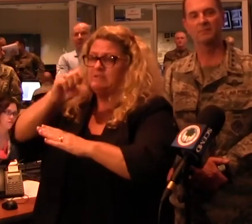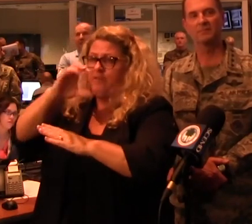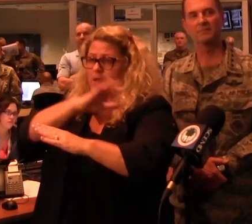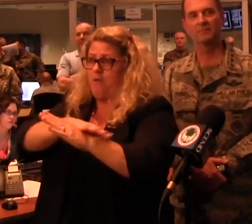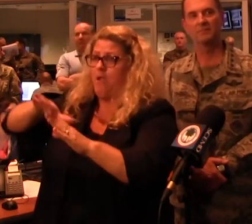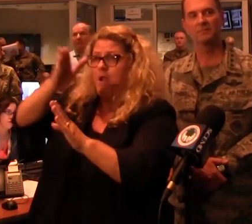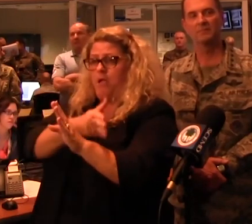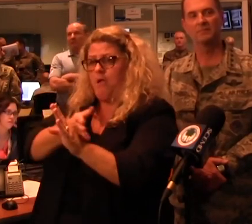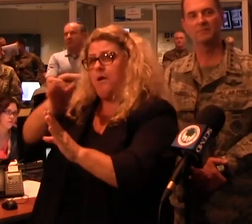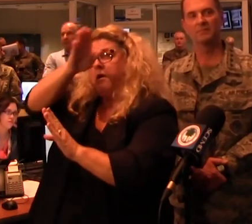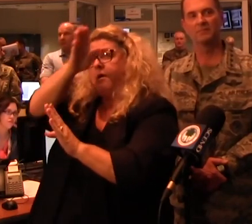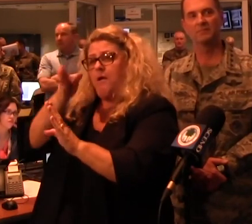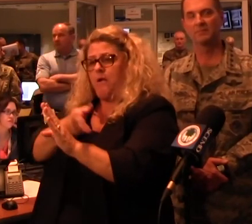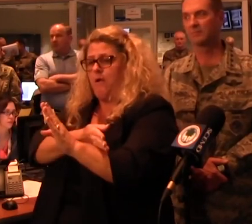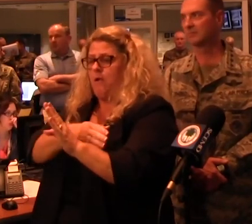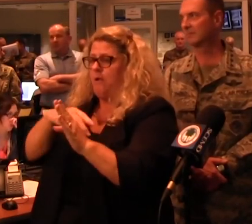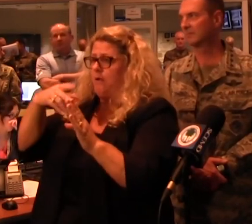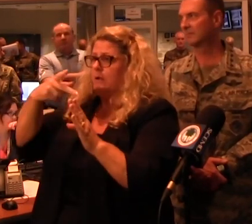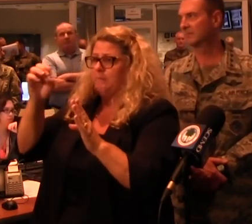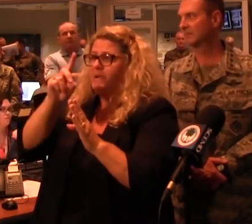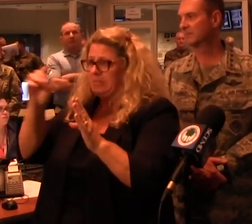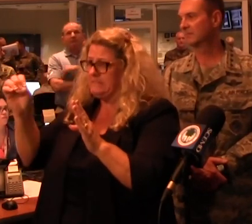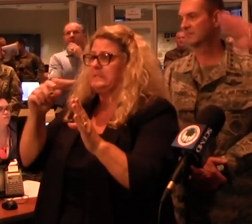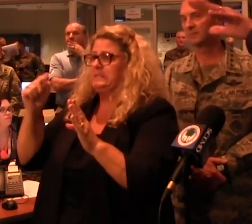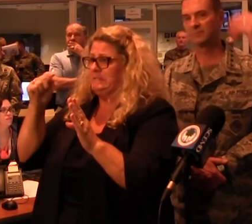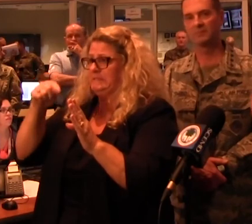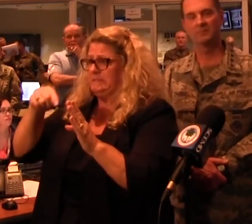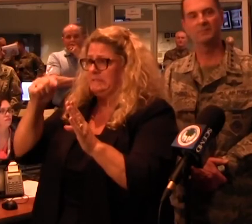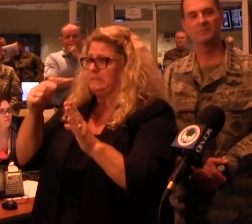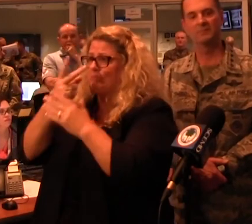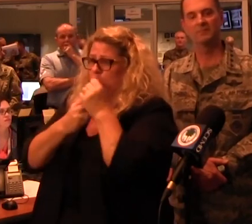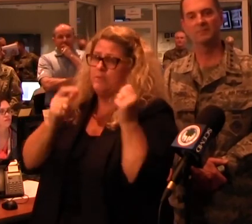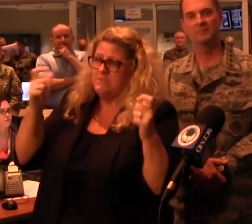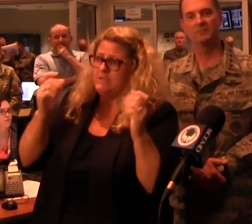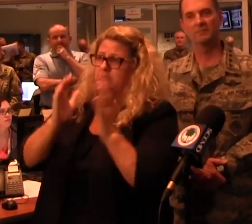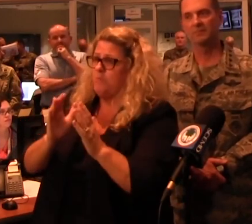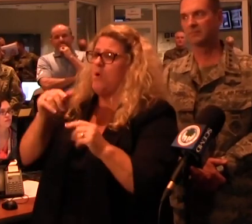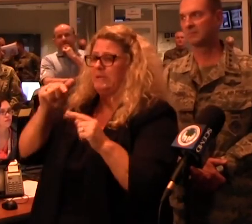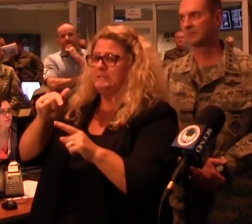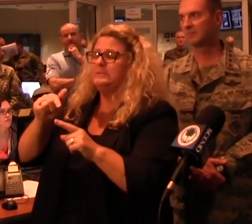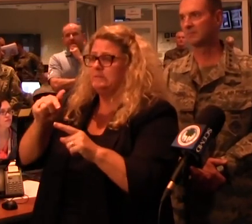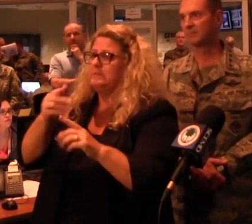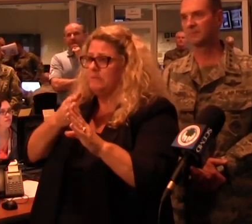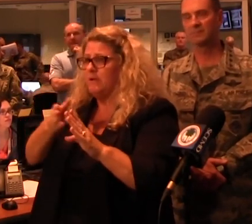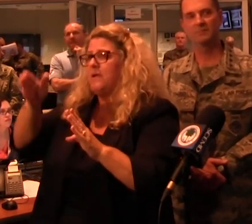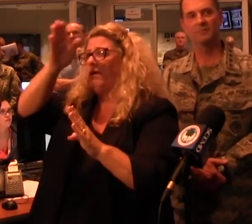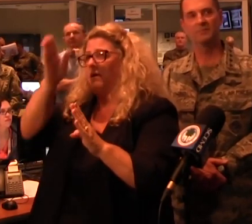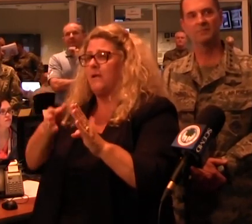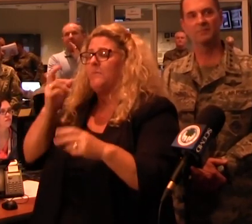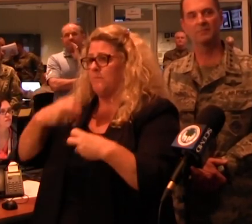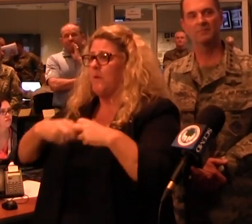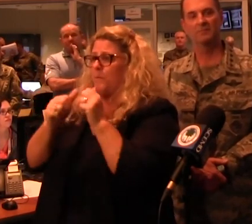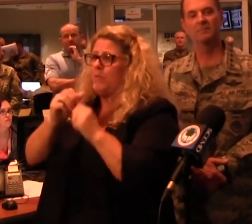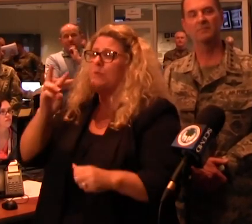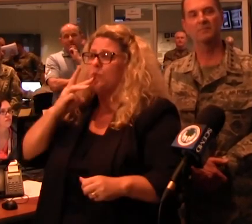as well as the little PD is where it seems to be most of threats. Those counties that I mentioned, I imagine most of them are going to have problems with